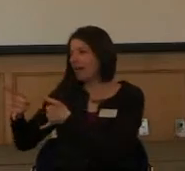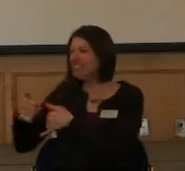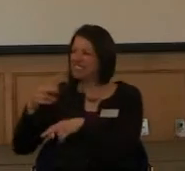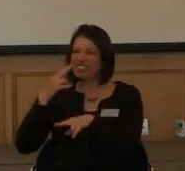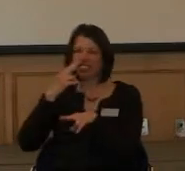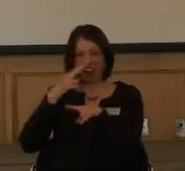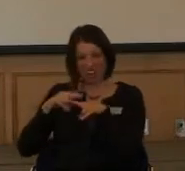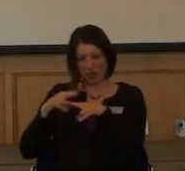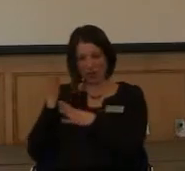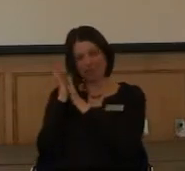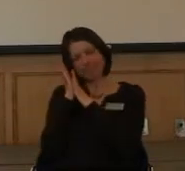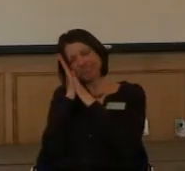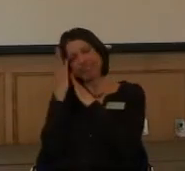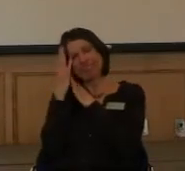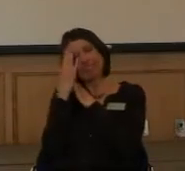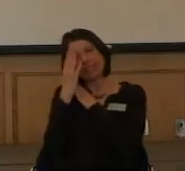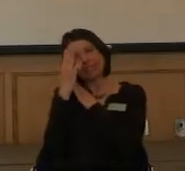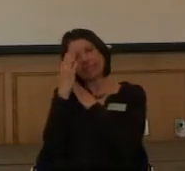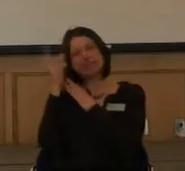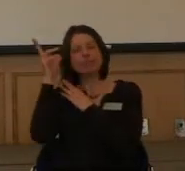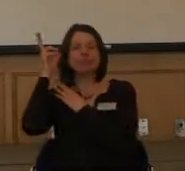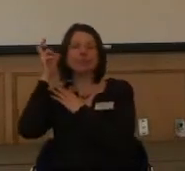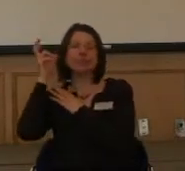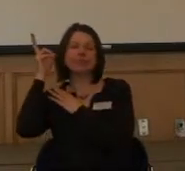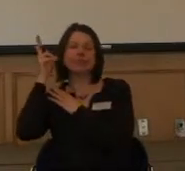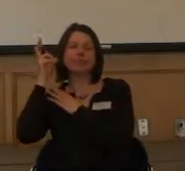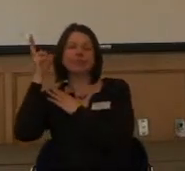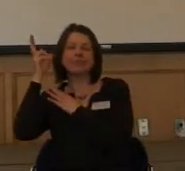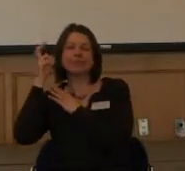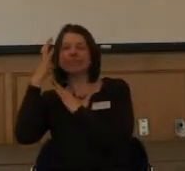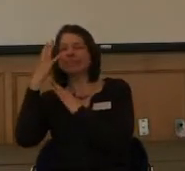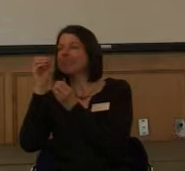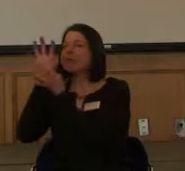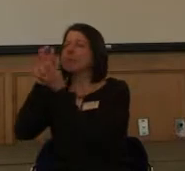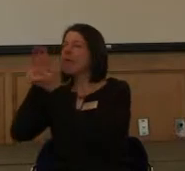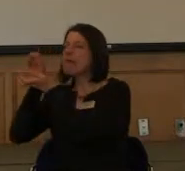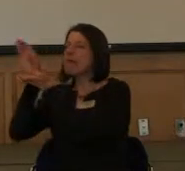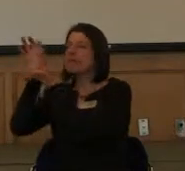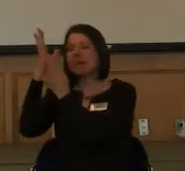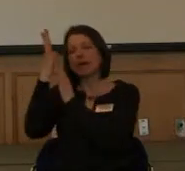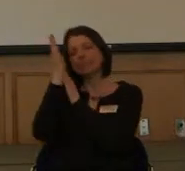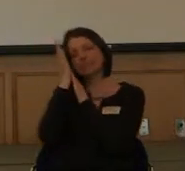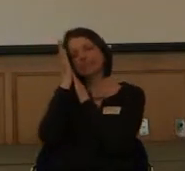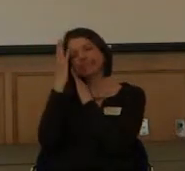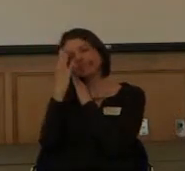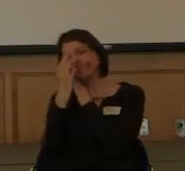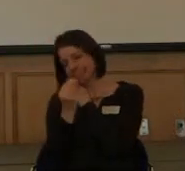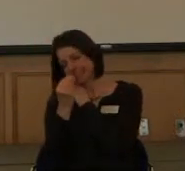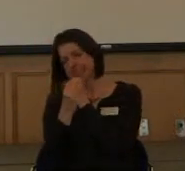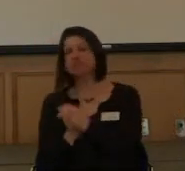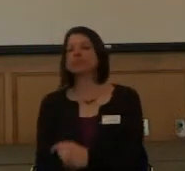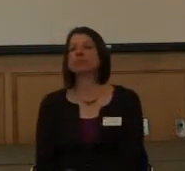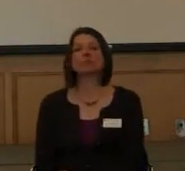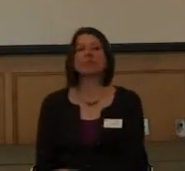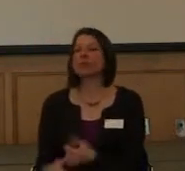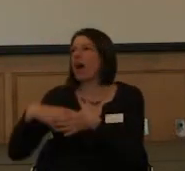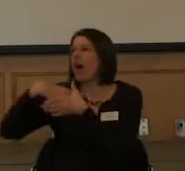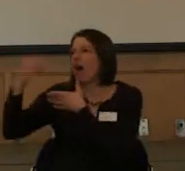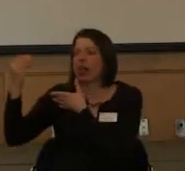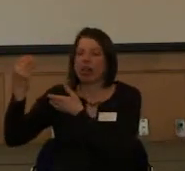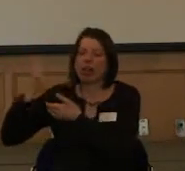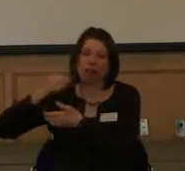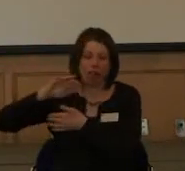lullaby for us to go to sleep to the coyotes calling to each other. And just being outside all the time.